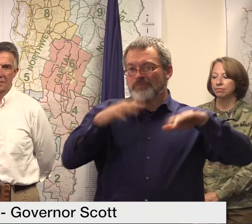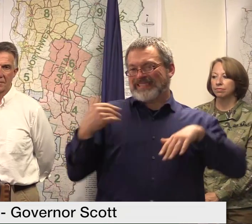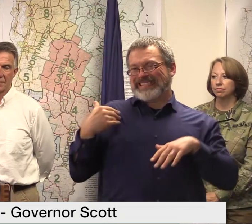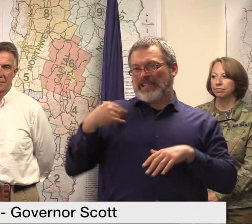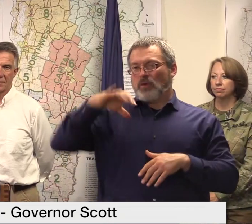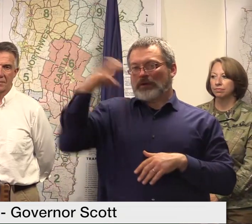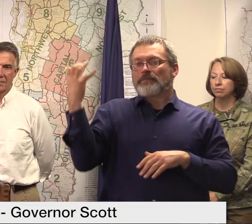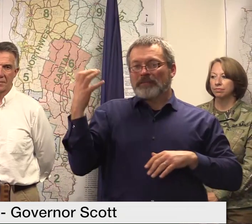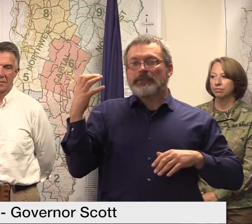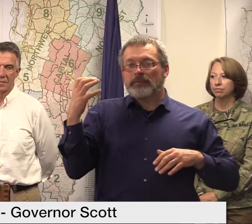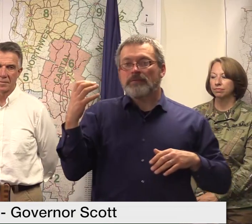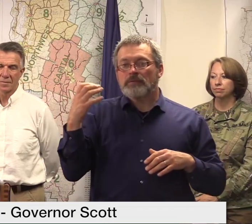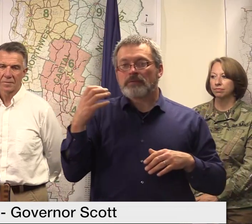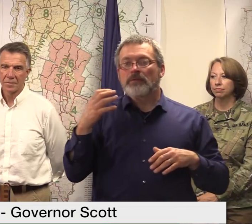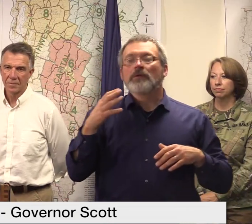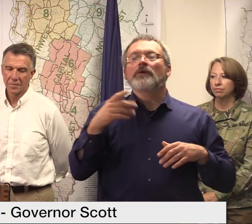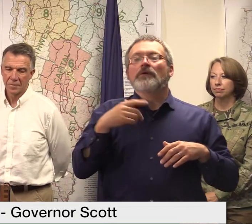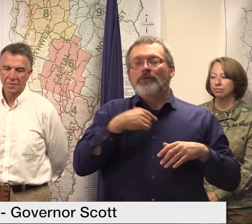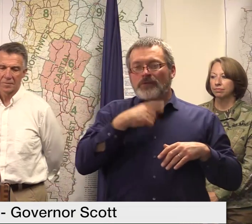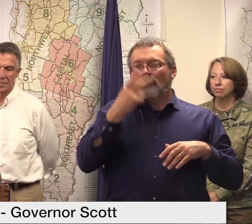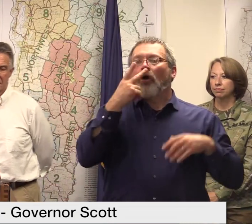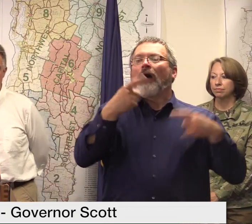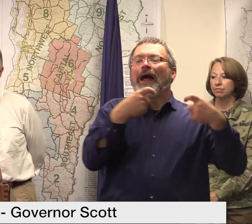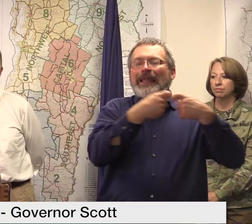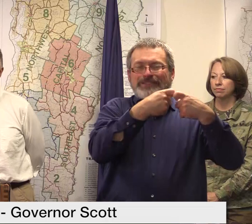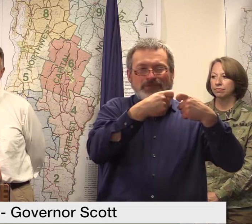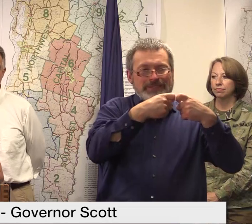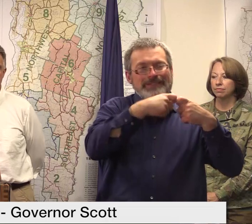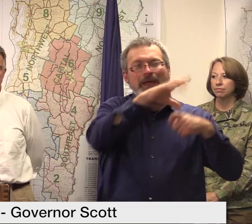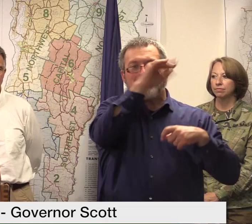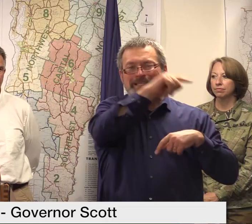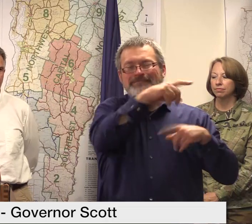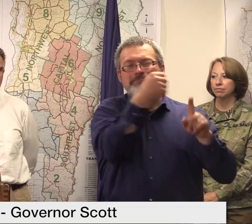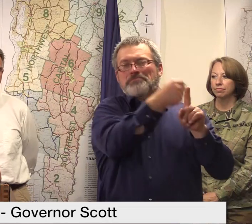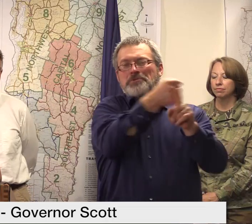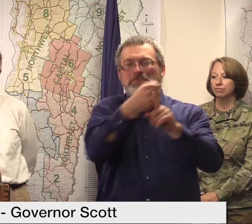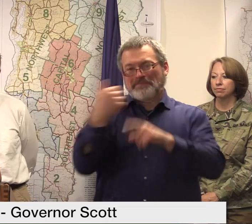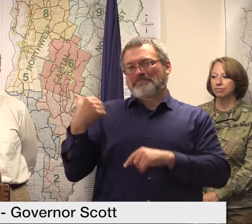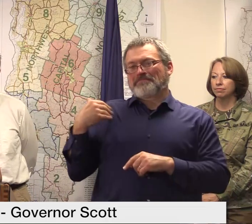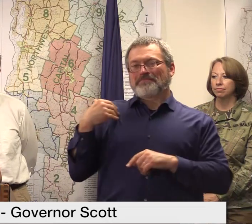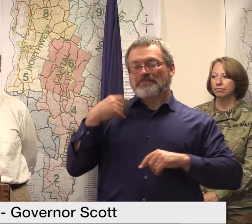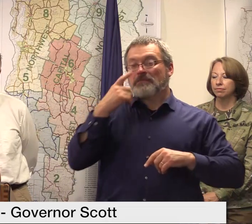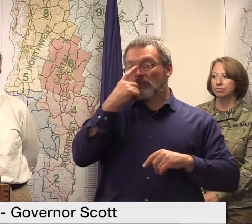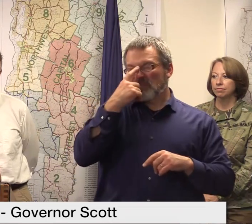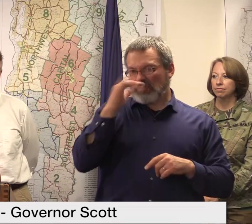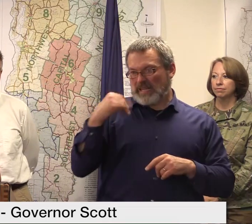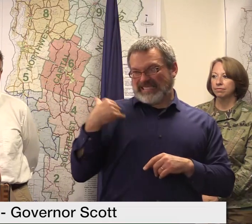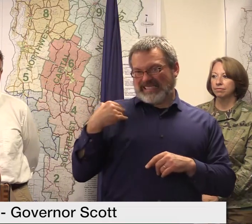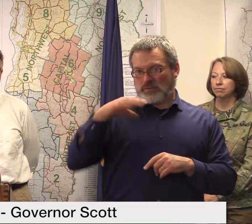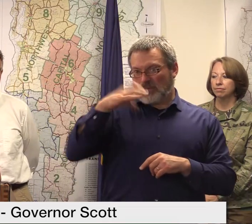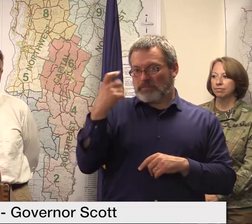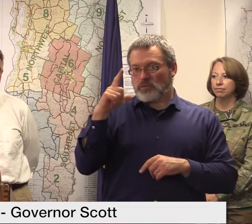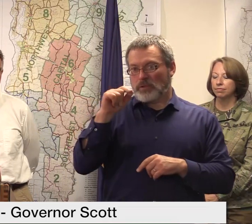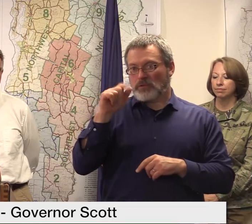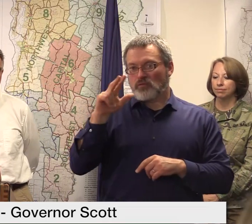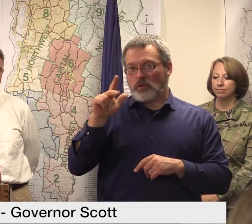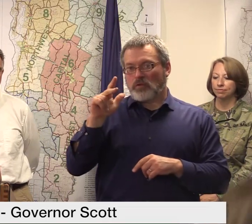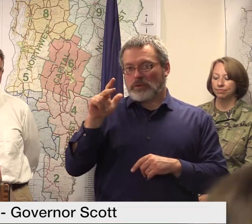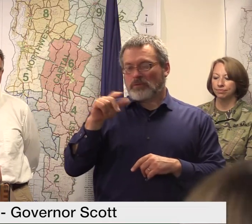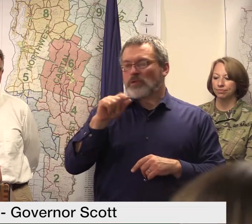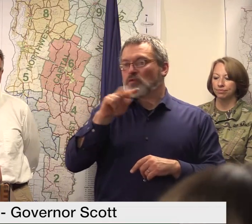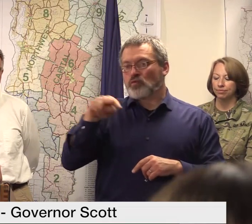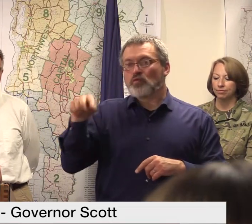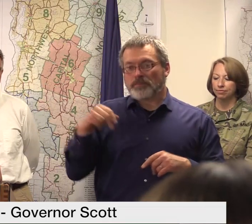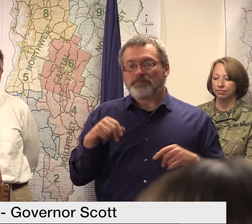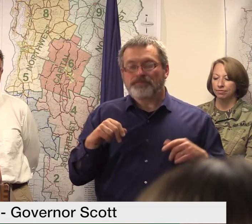the utilities were hit pretty hard but we have great examples where the utilities had used mitigation to